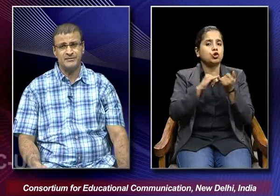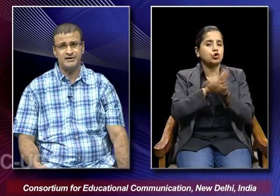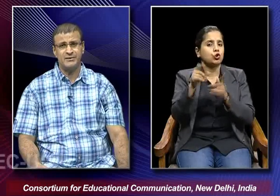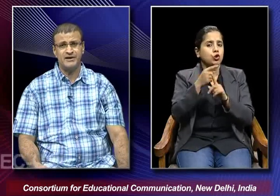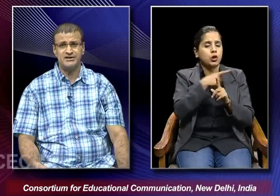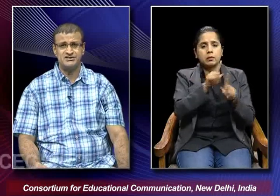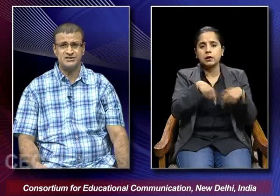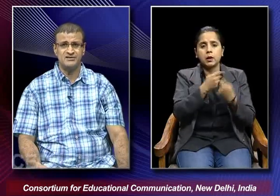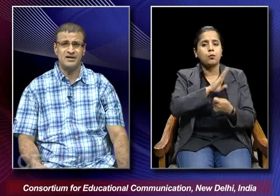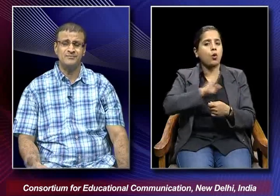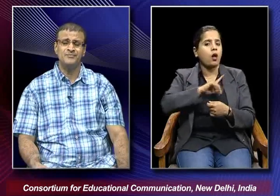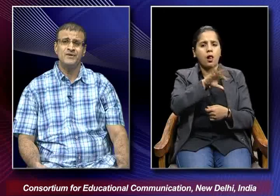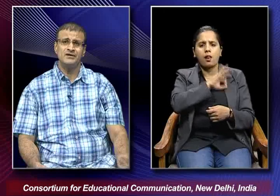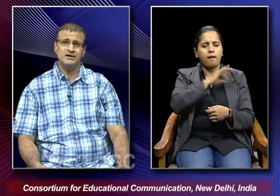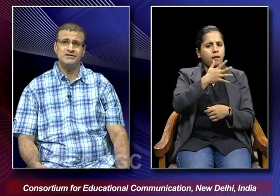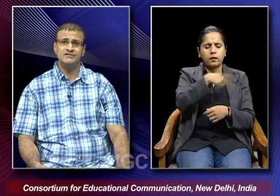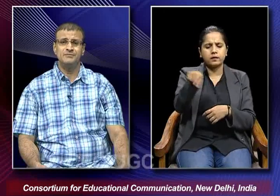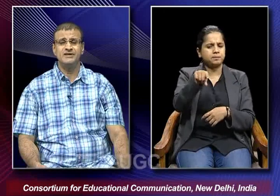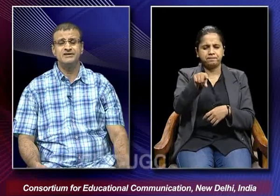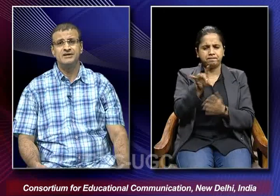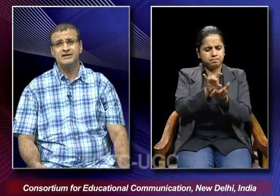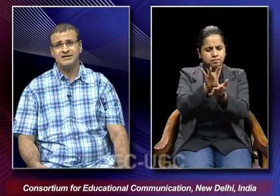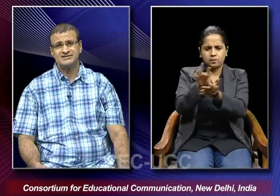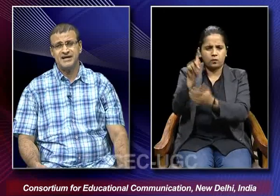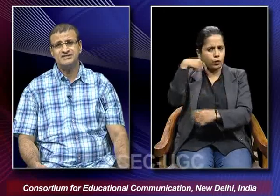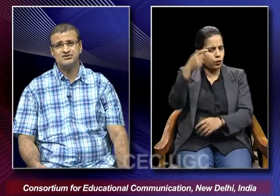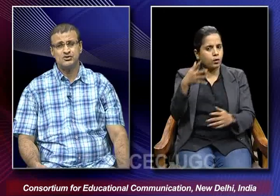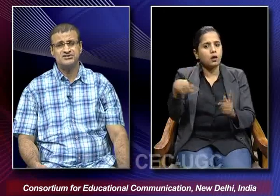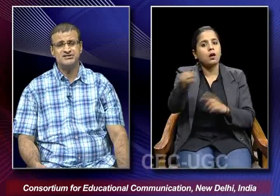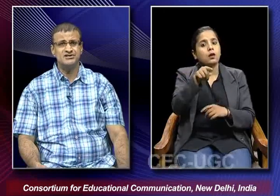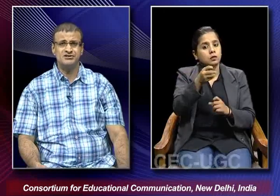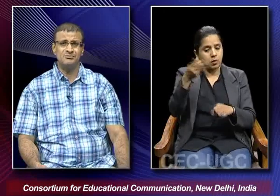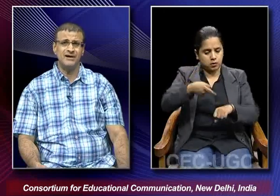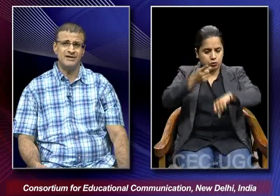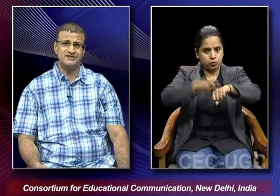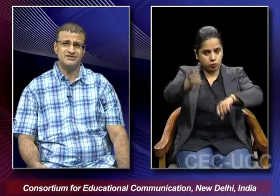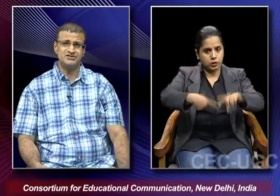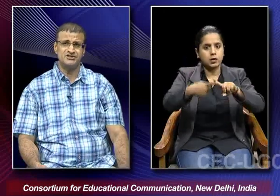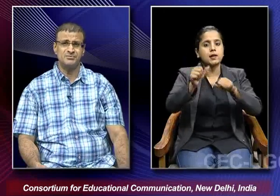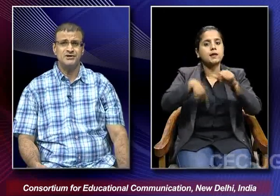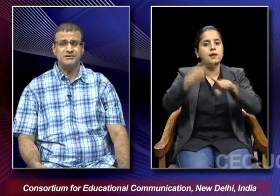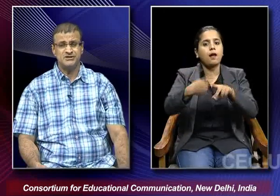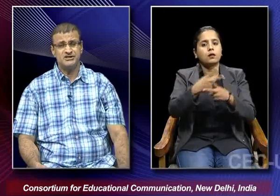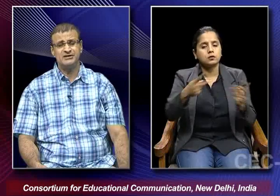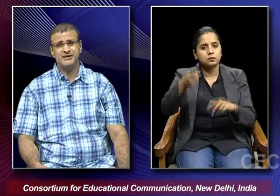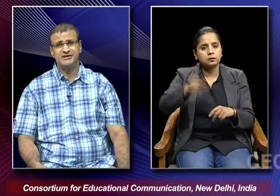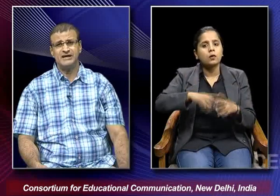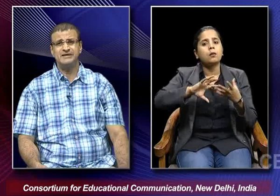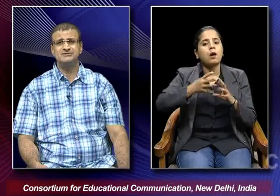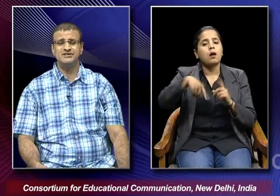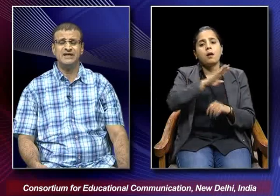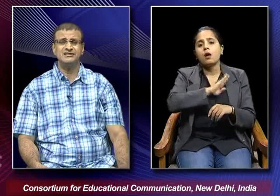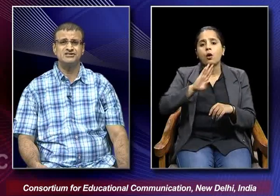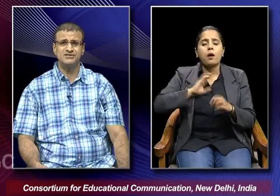were made by Shantaram they were being excised or censored by the censorship machinery many a